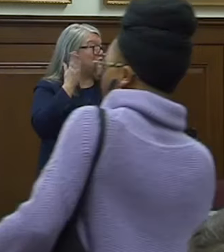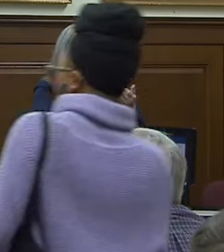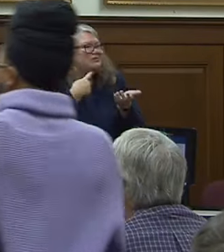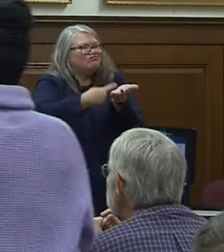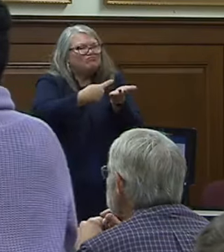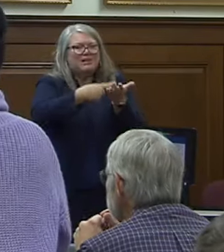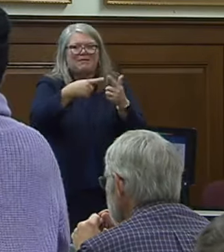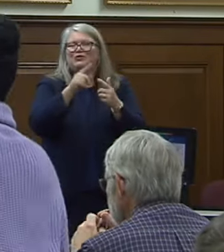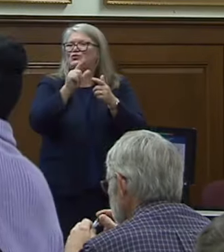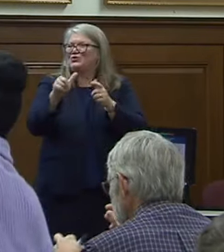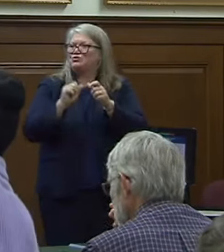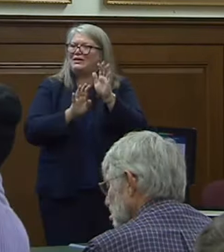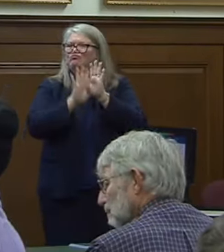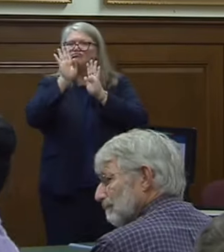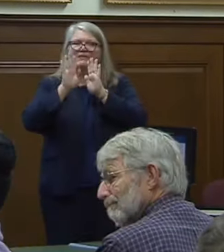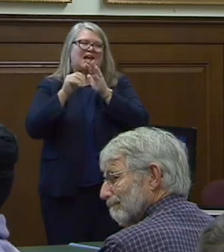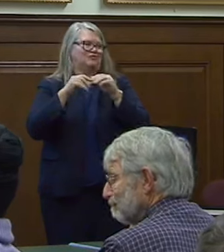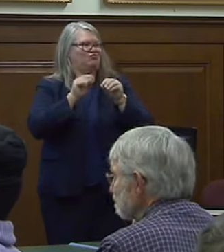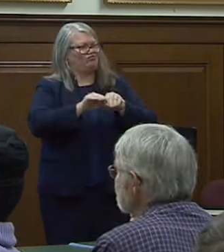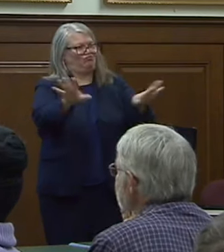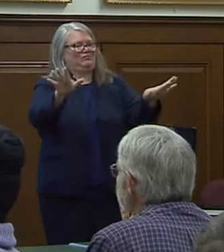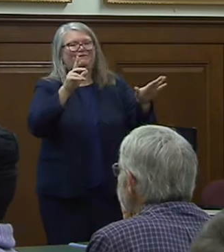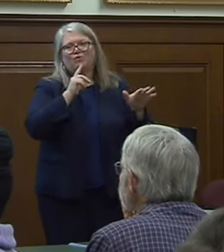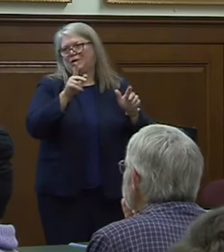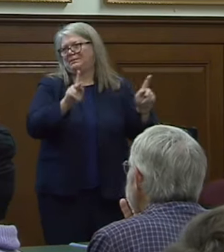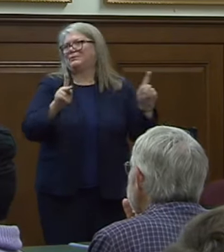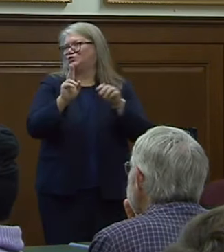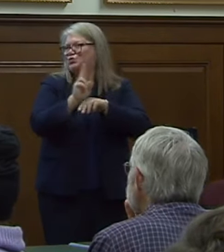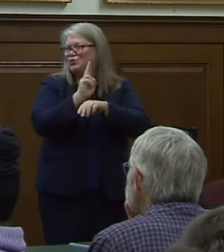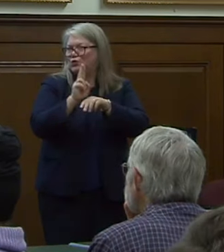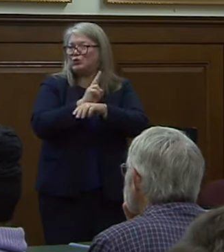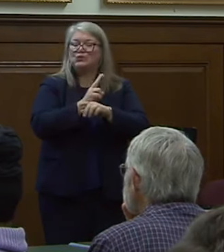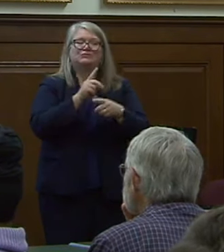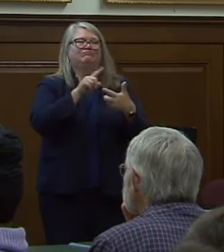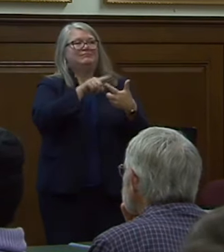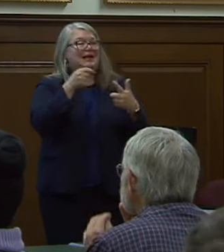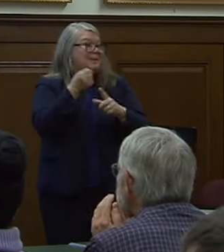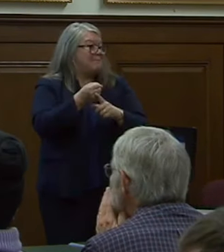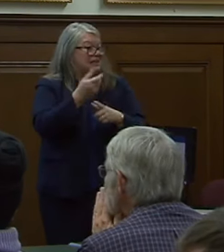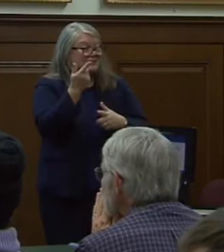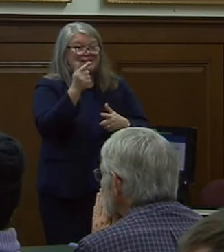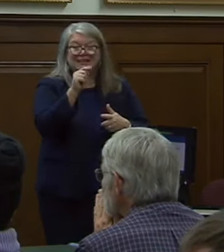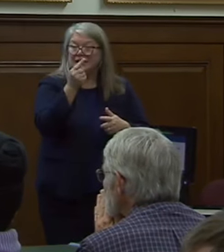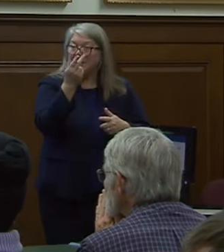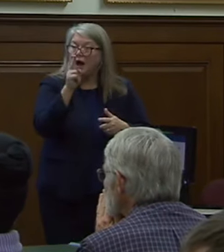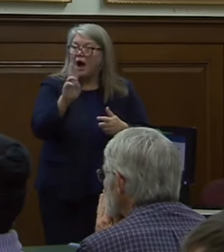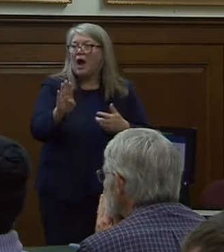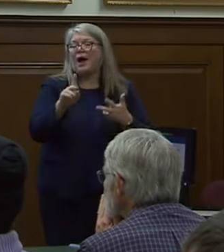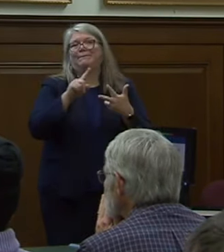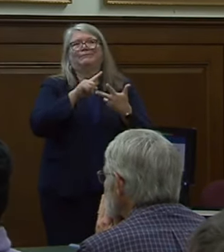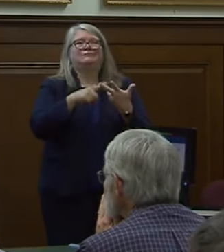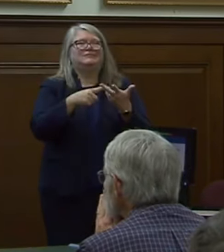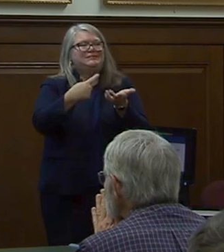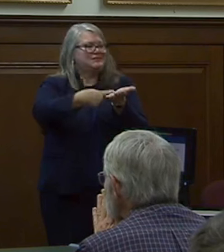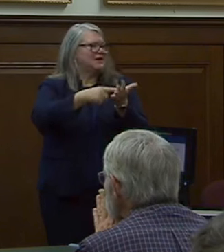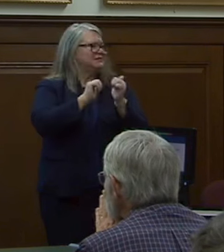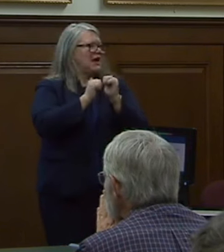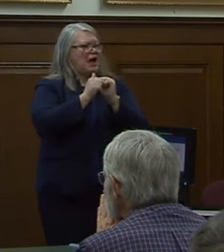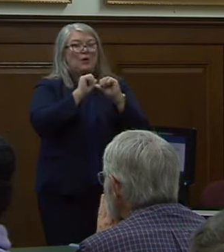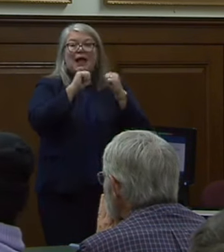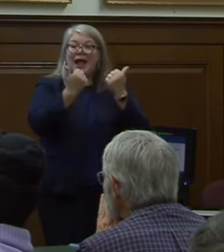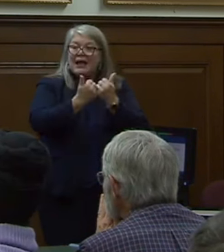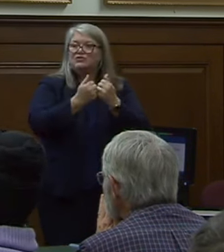tools that we've made available to the public the impact of gethub and discuss how agencies organizations